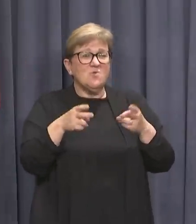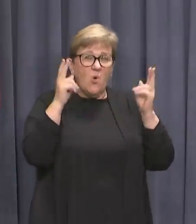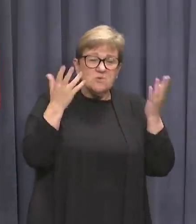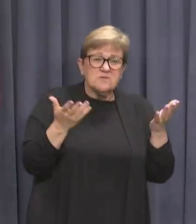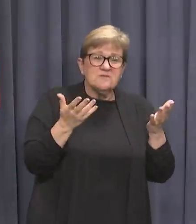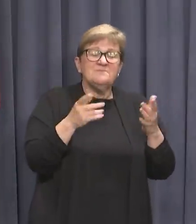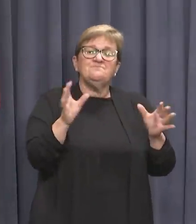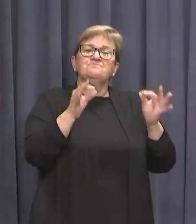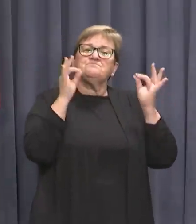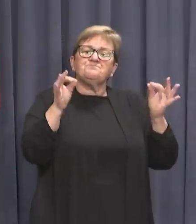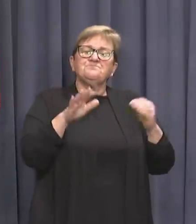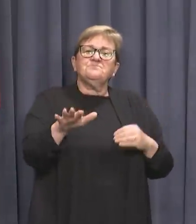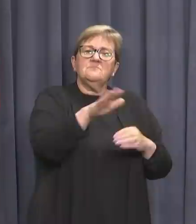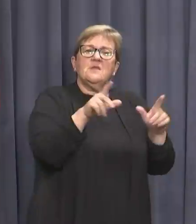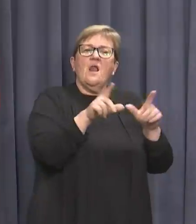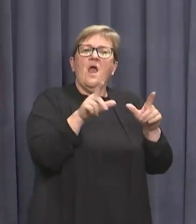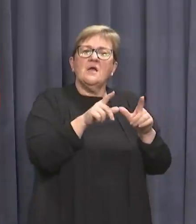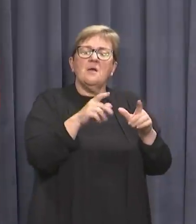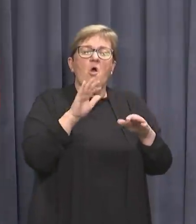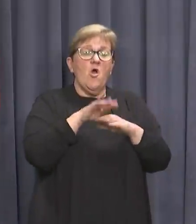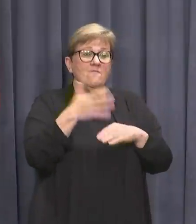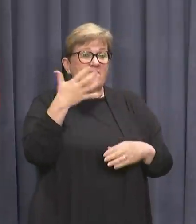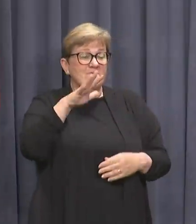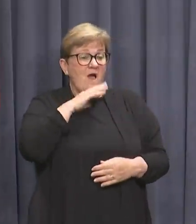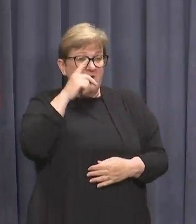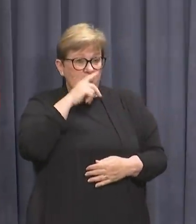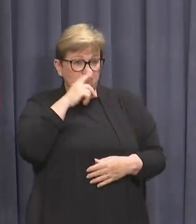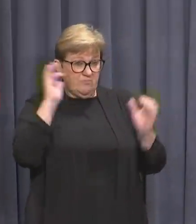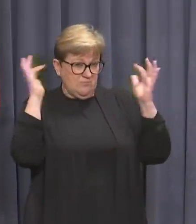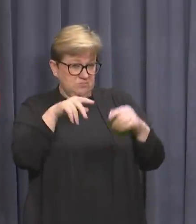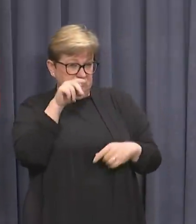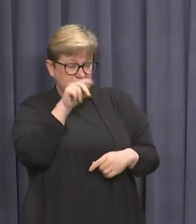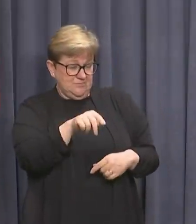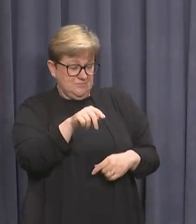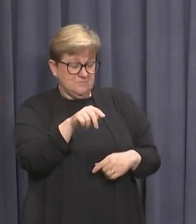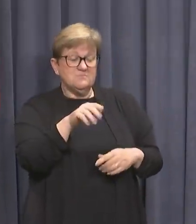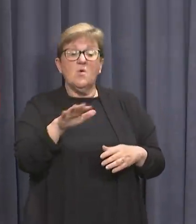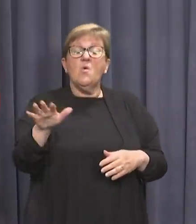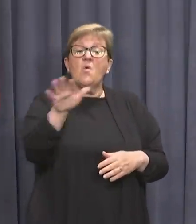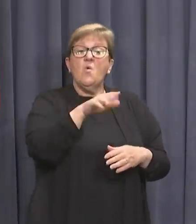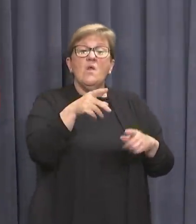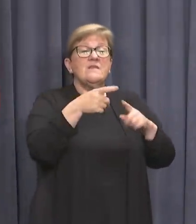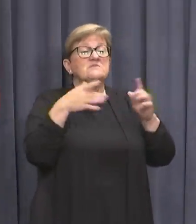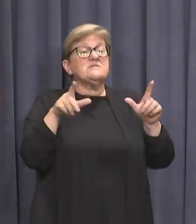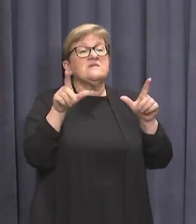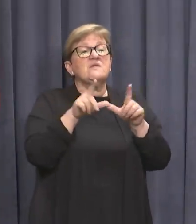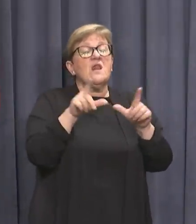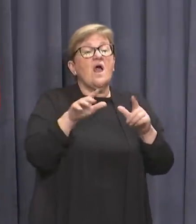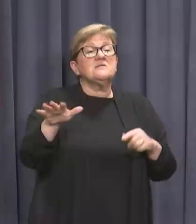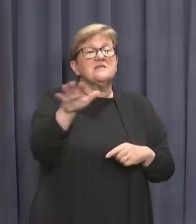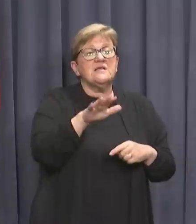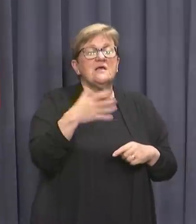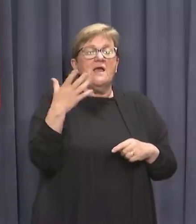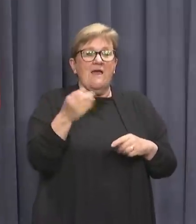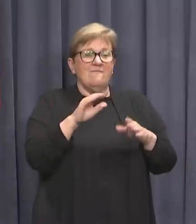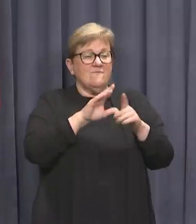and special facility licenses with more than 500 capacity or these specific licensed venues that